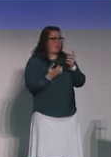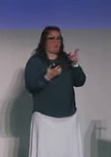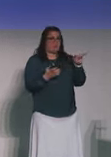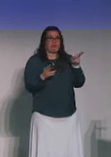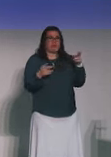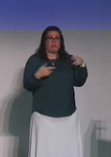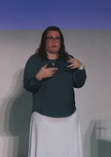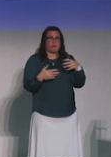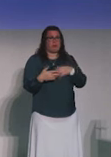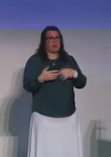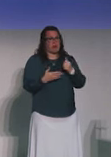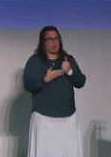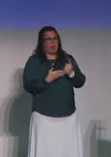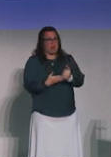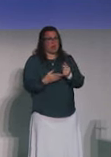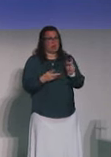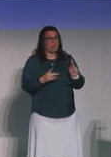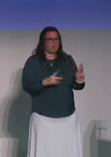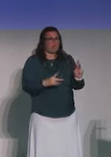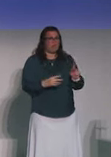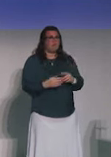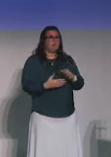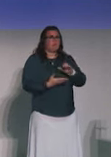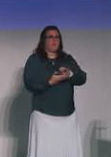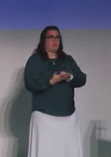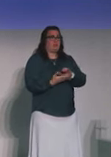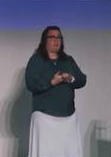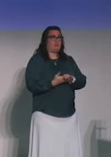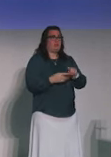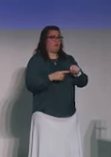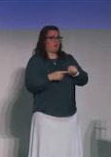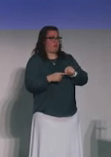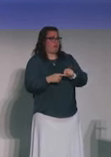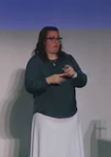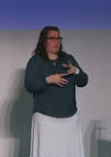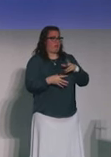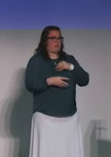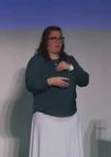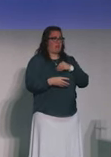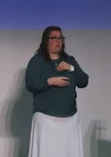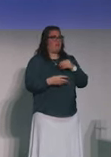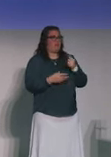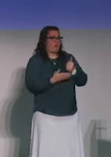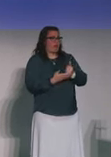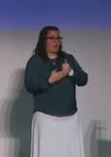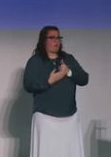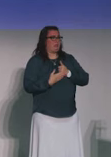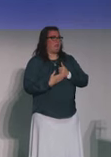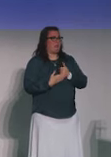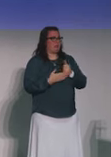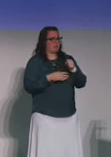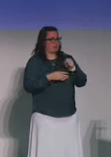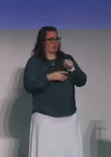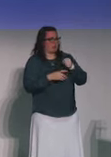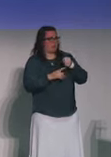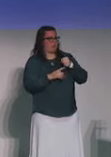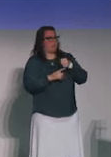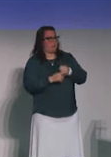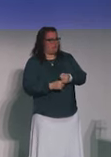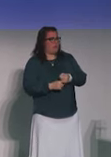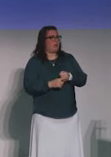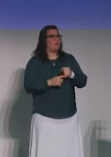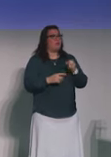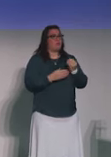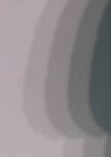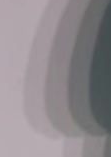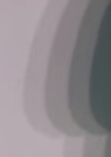room, out of a desire to help people. I believed that the training that I was receiving would position me to have an impact. I